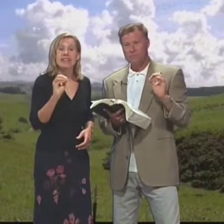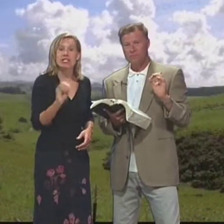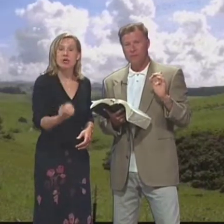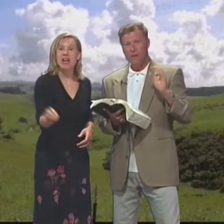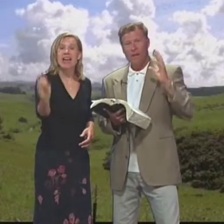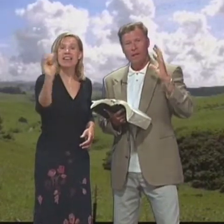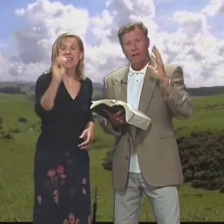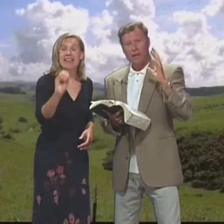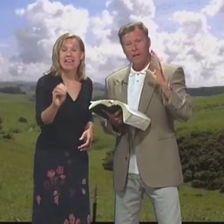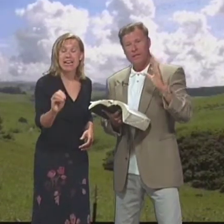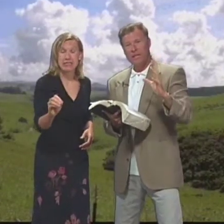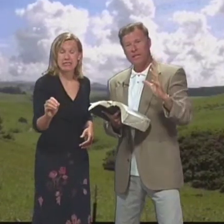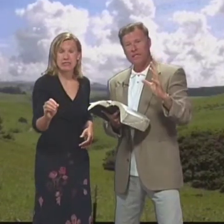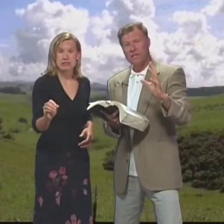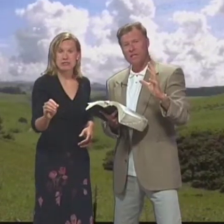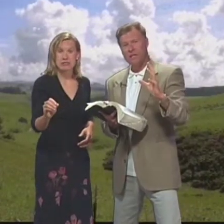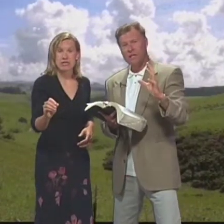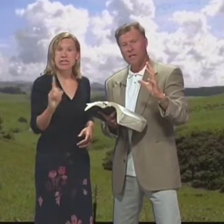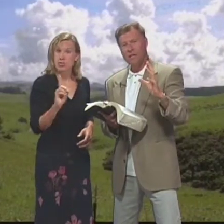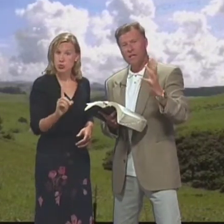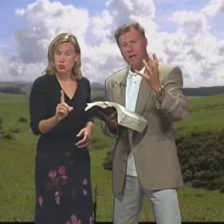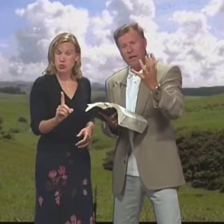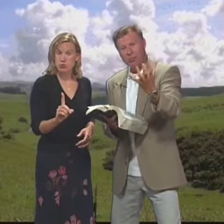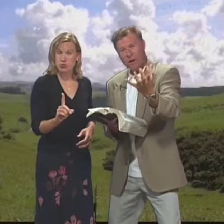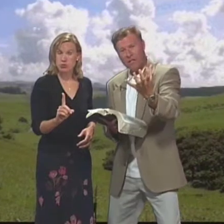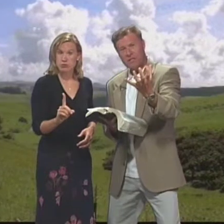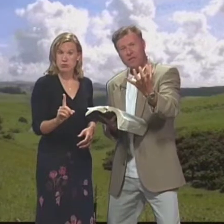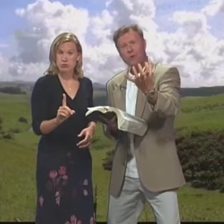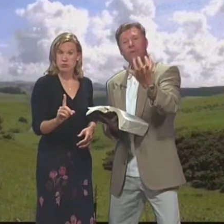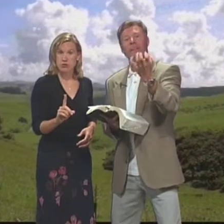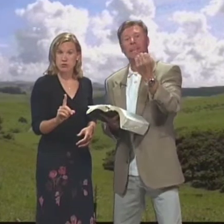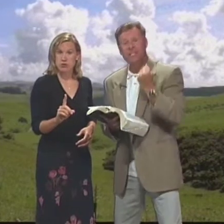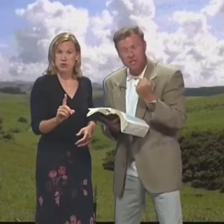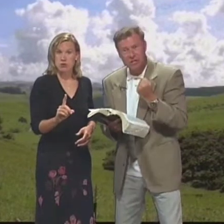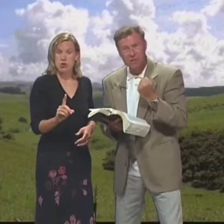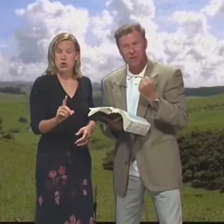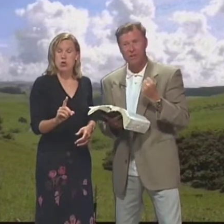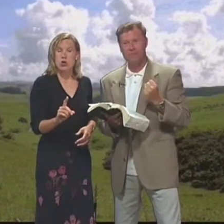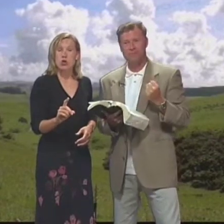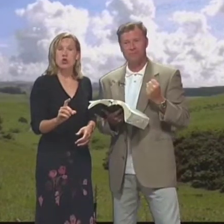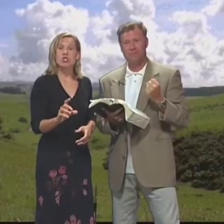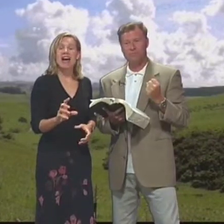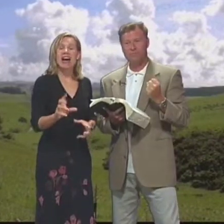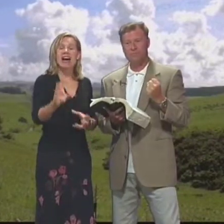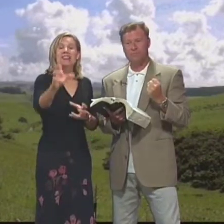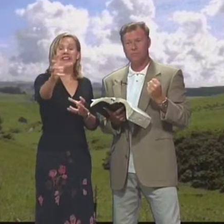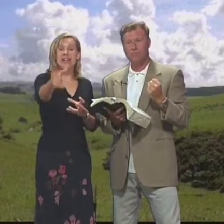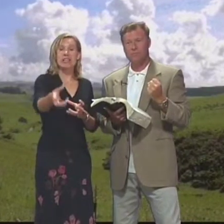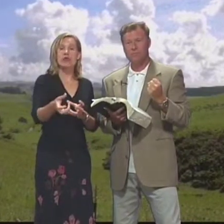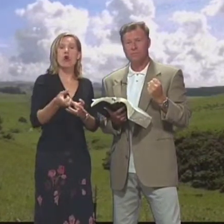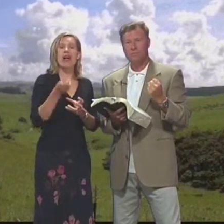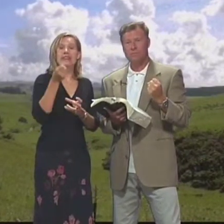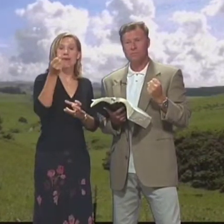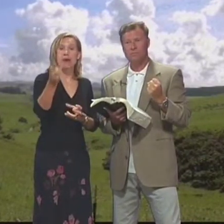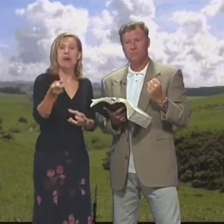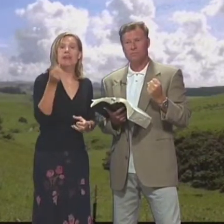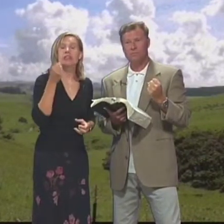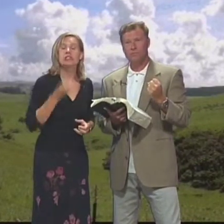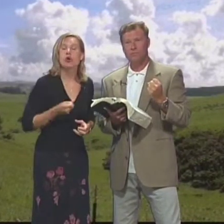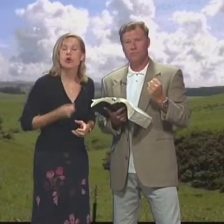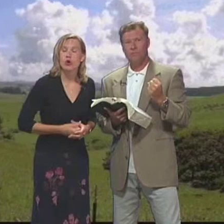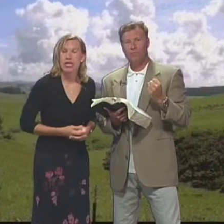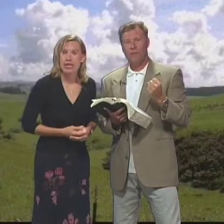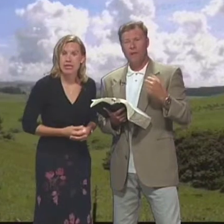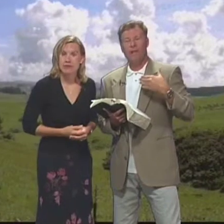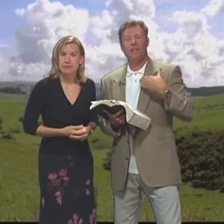Orientación a la tarea Jesus Jesús Has brought us Into a relationship With him Nos ha traído A entablar una